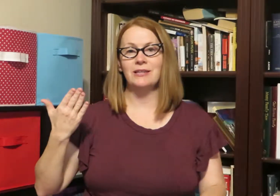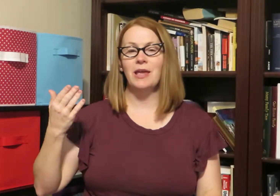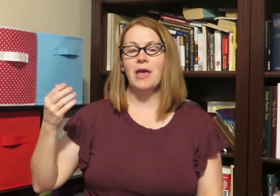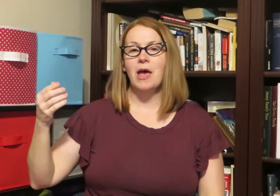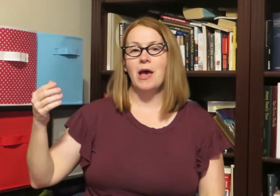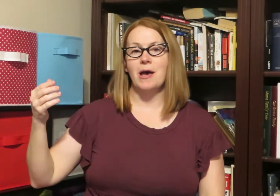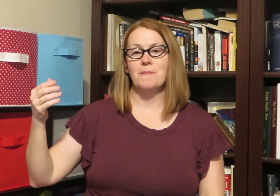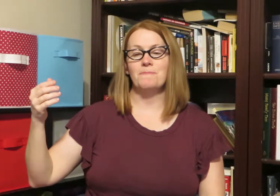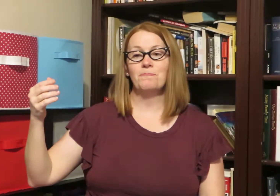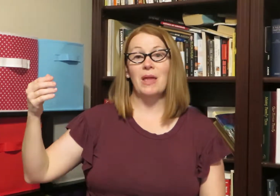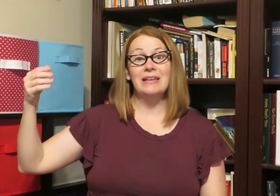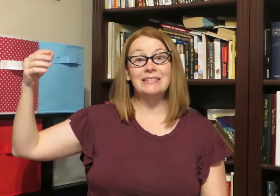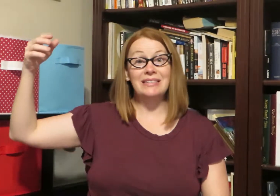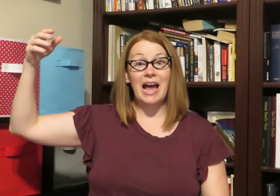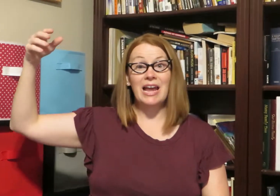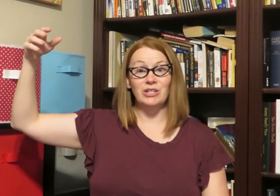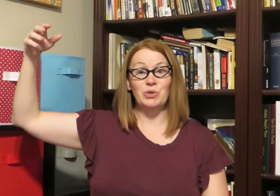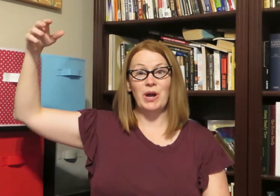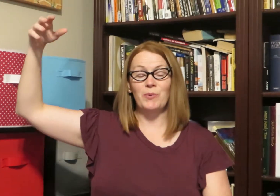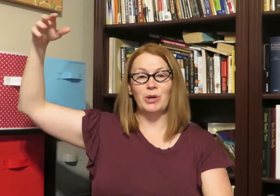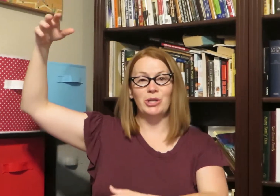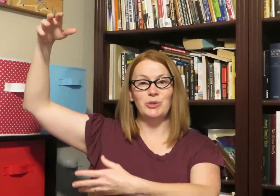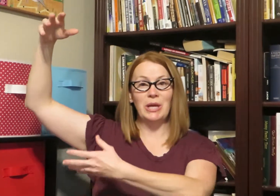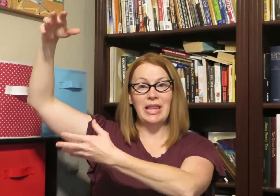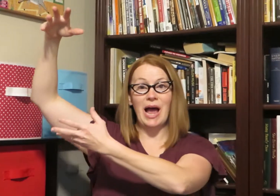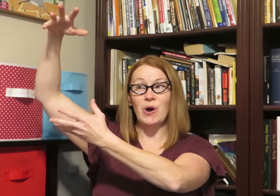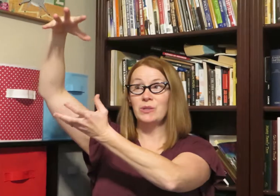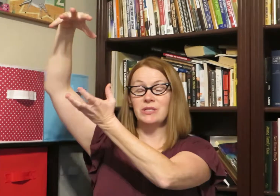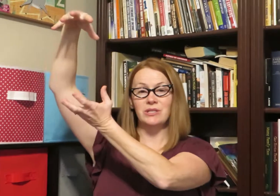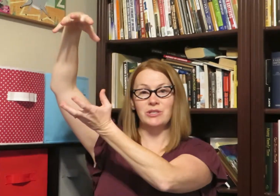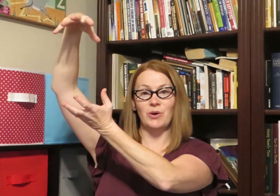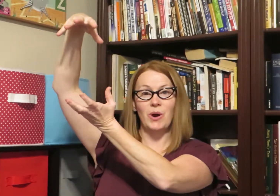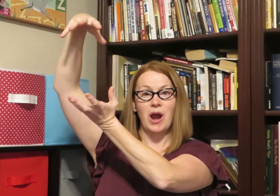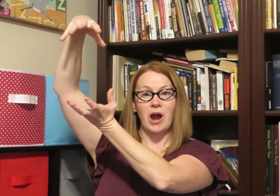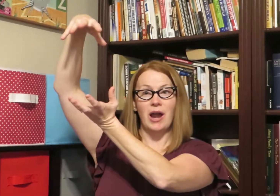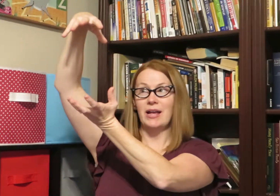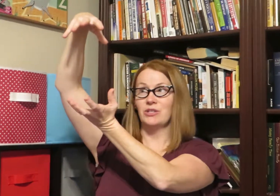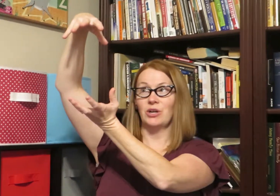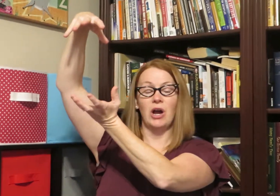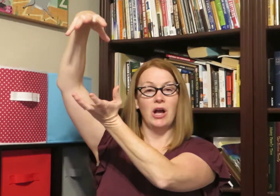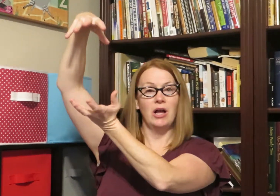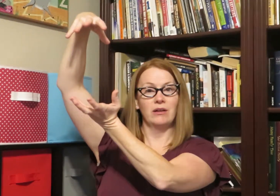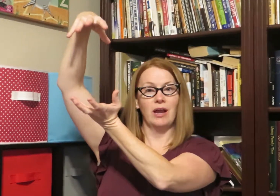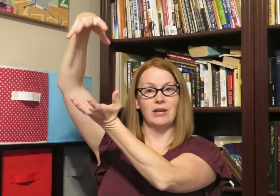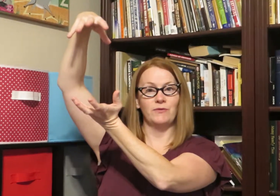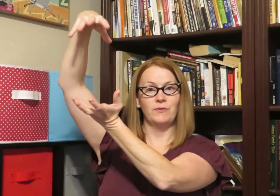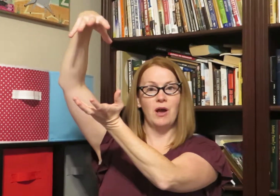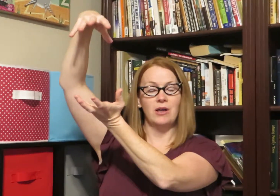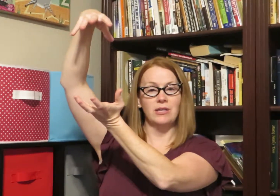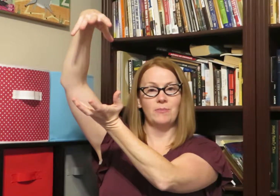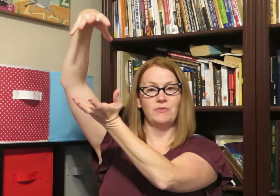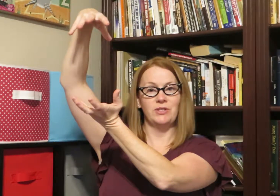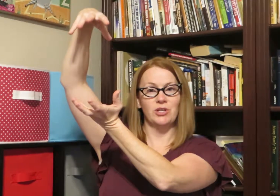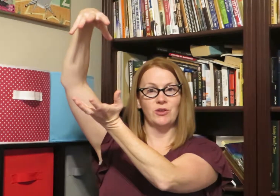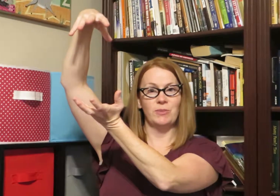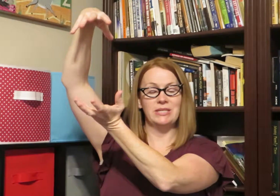sky is gray we're going to do clouds so our hands are kind of on top of each other but